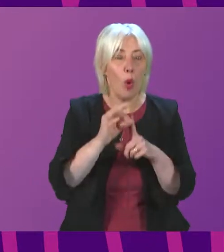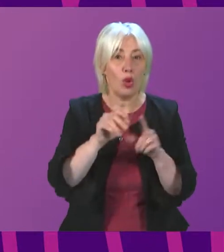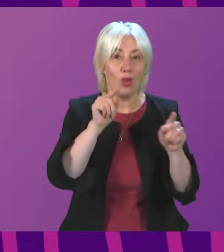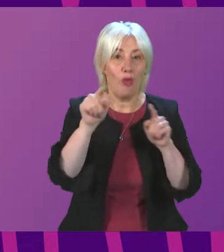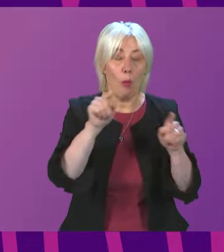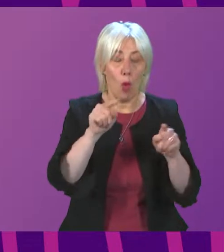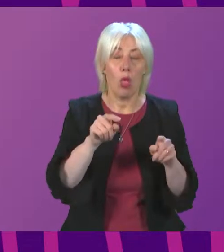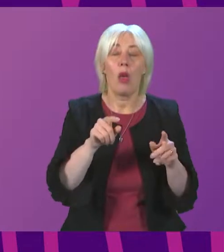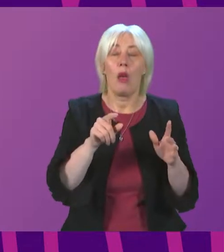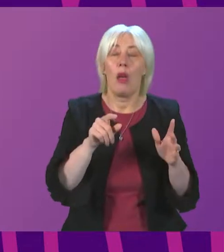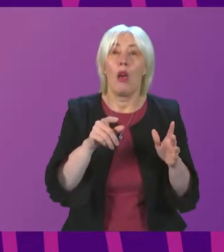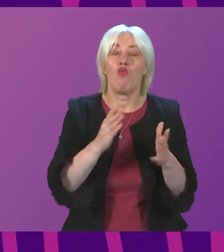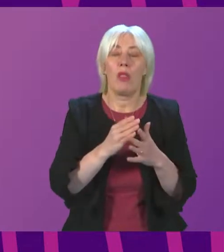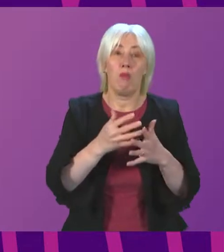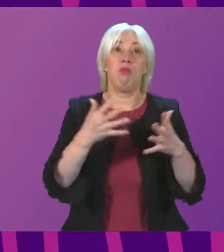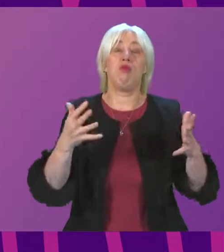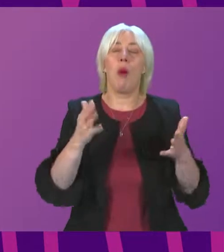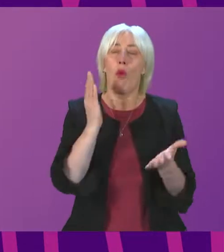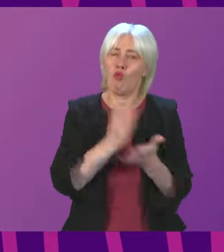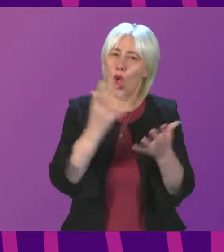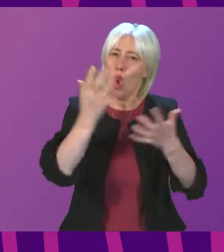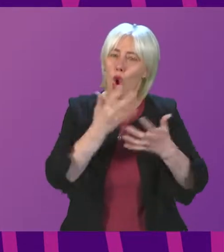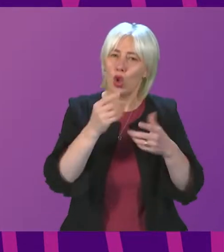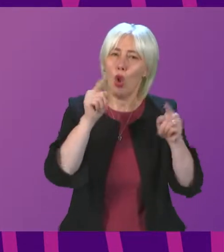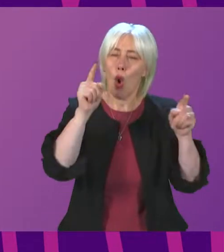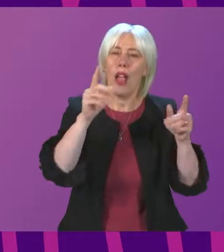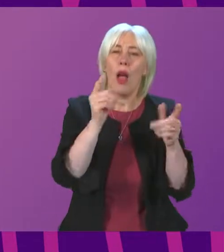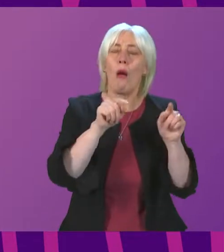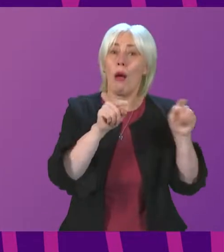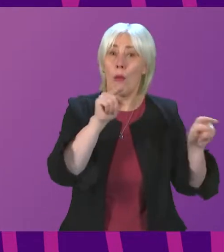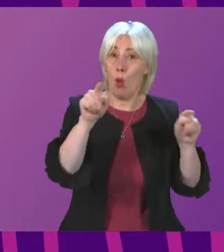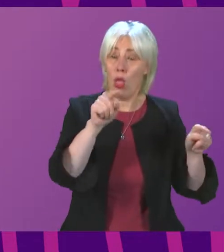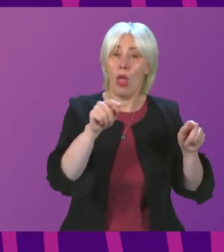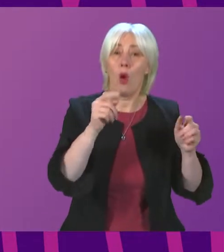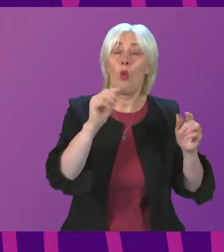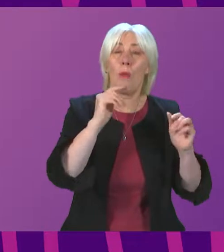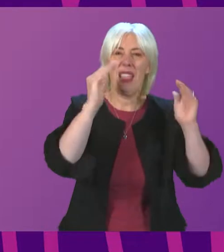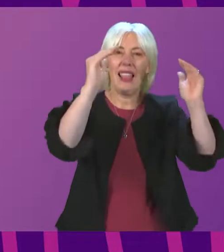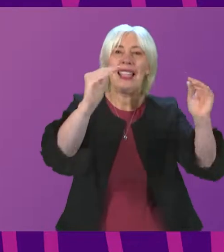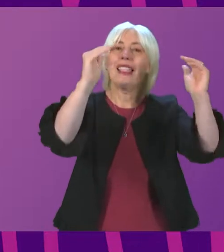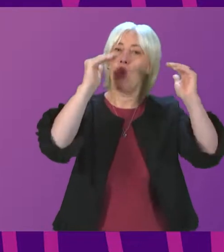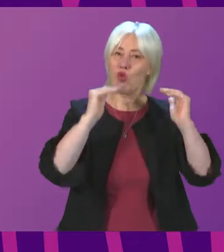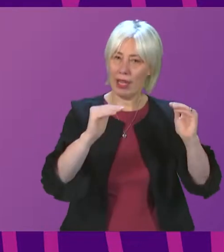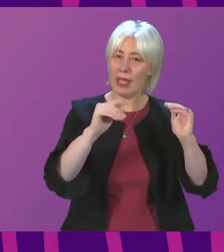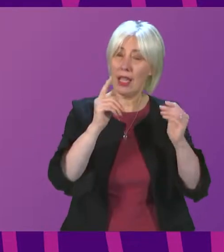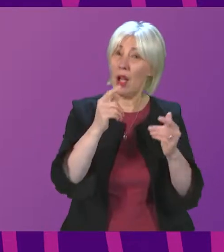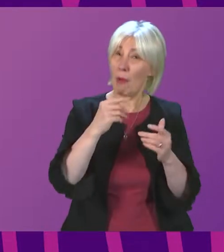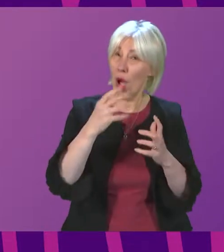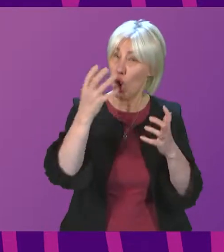airports, but there is real concern that the downgrading of Benbecula and Wick will go ahead, and